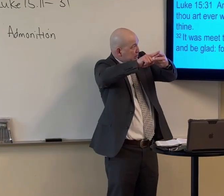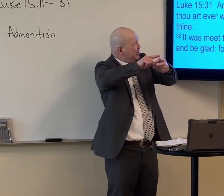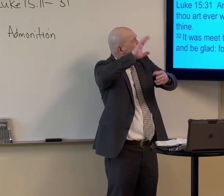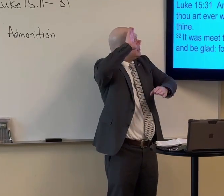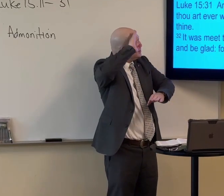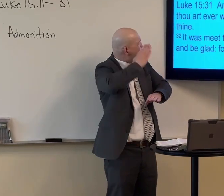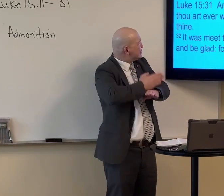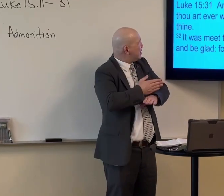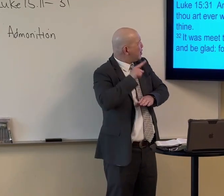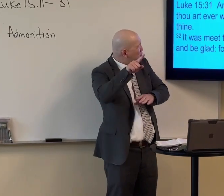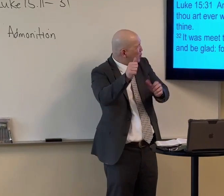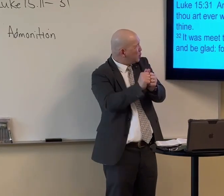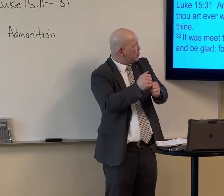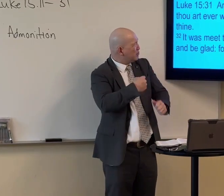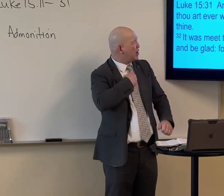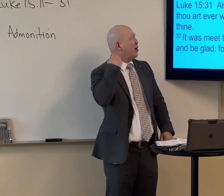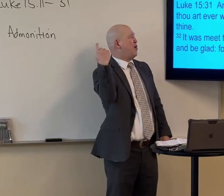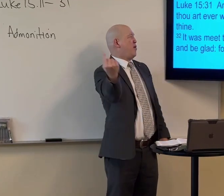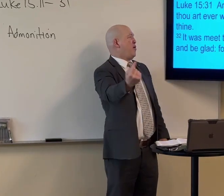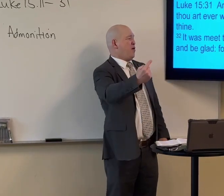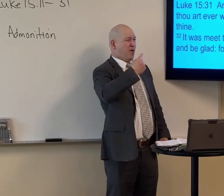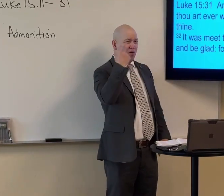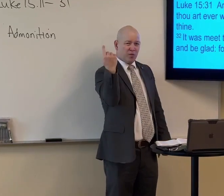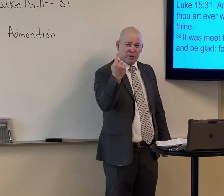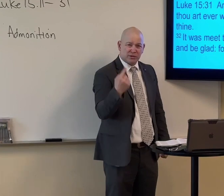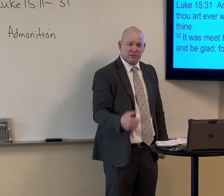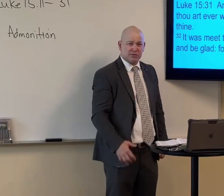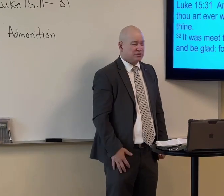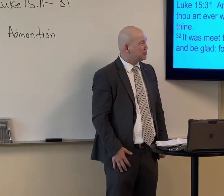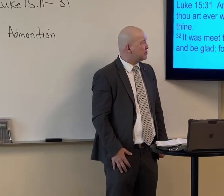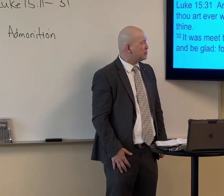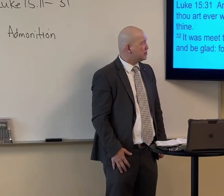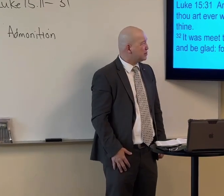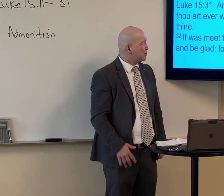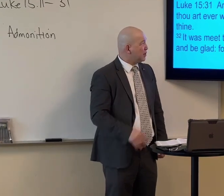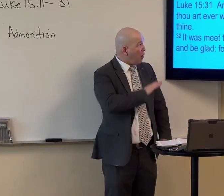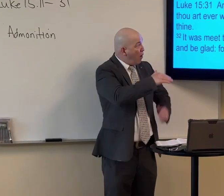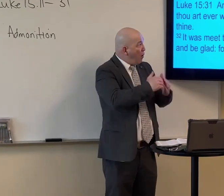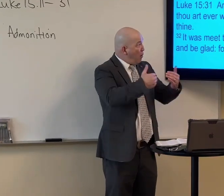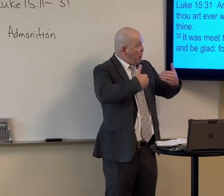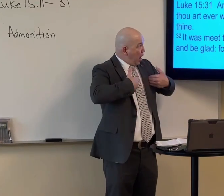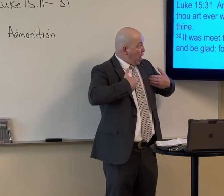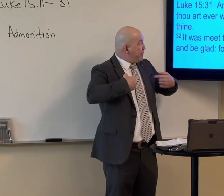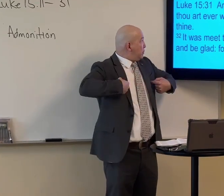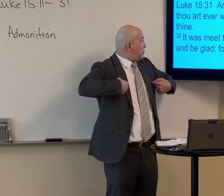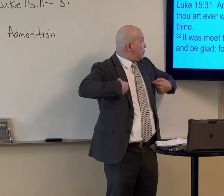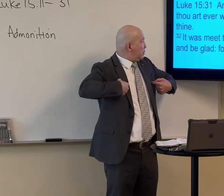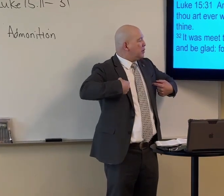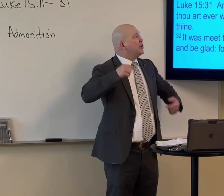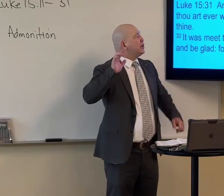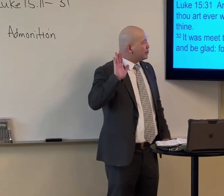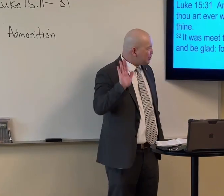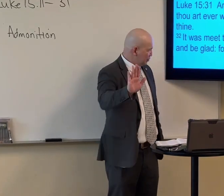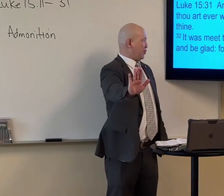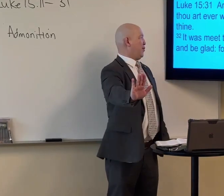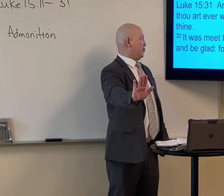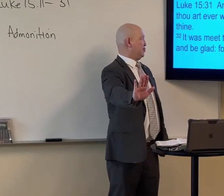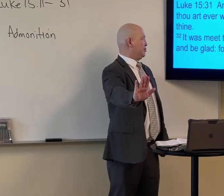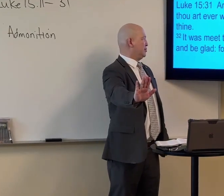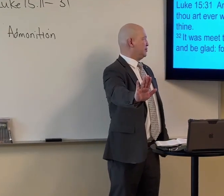thou art ever with me, and all that I have is